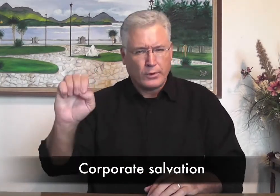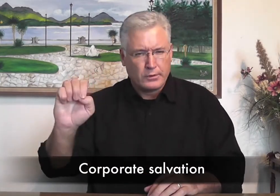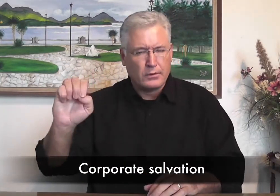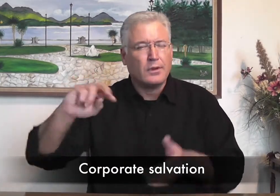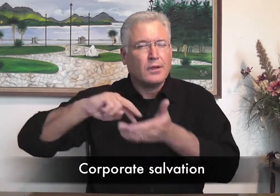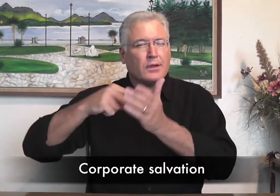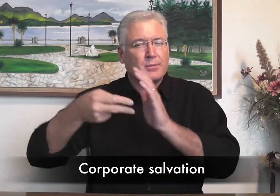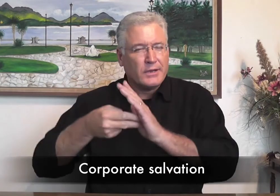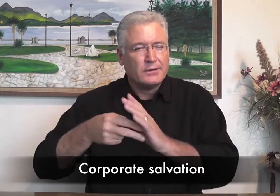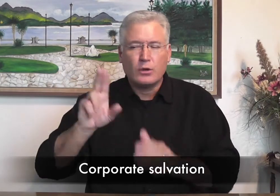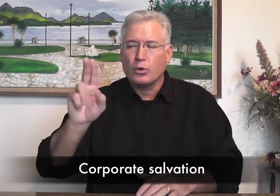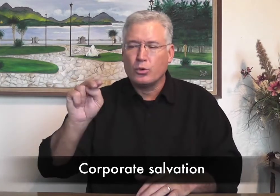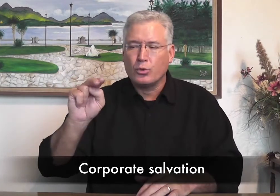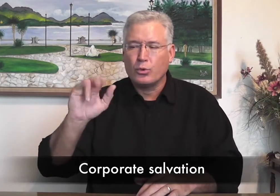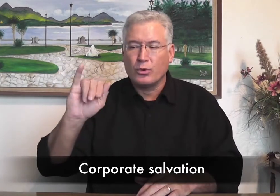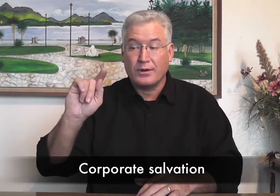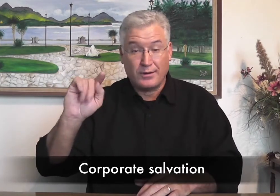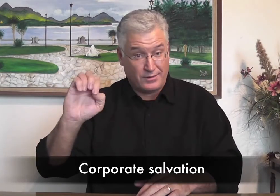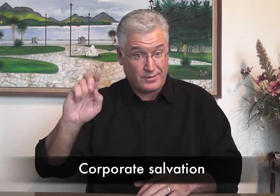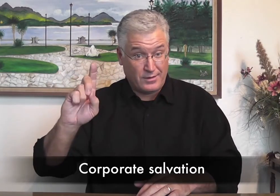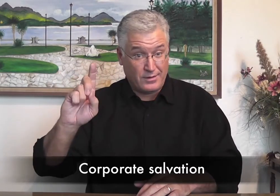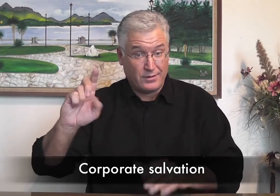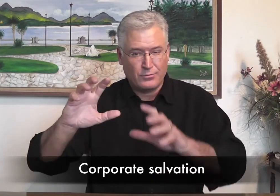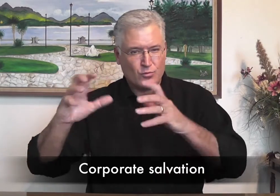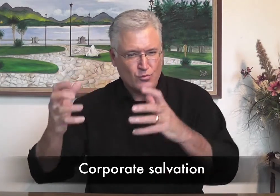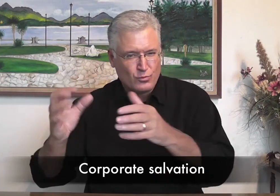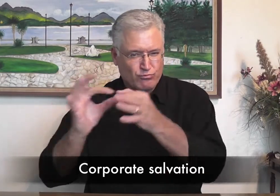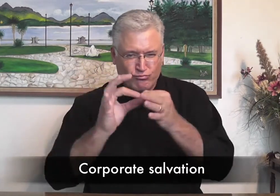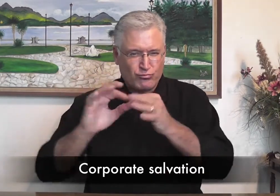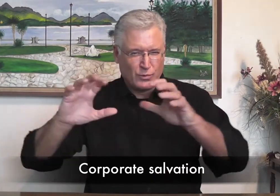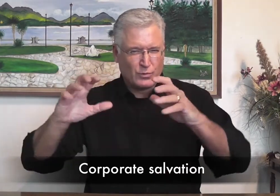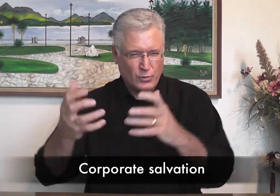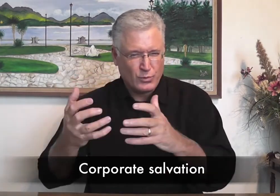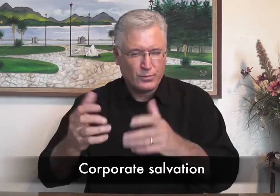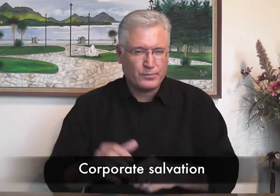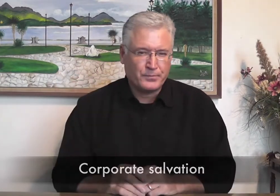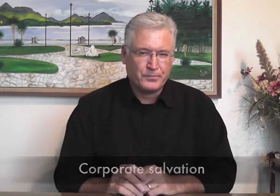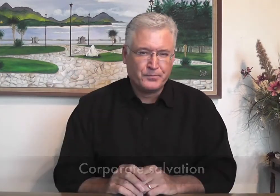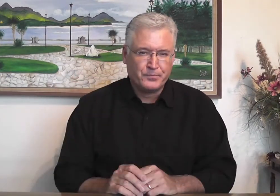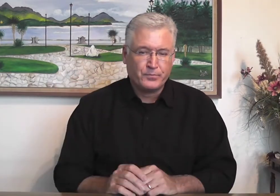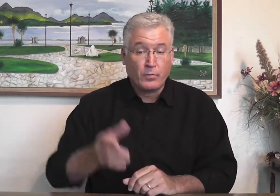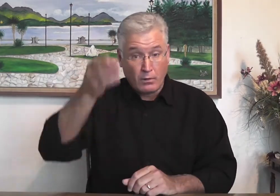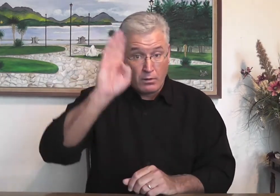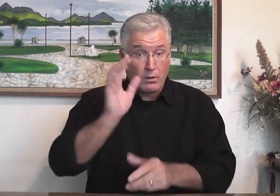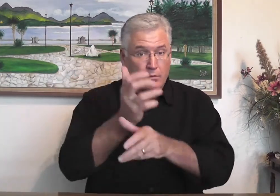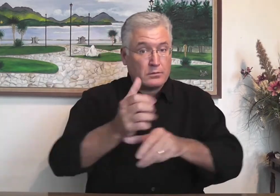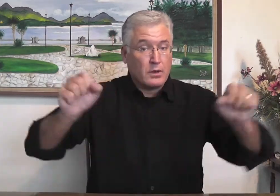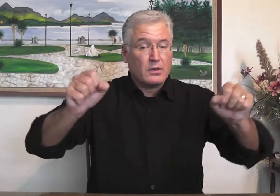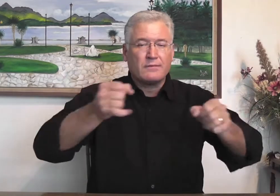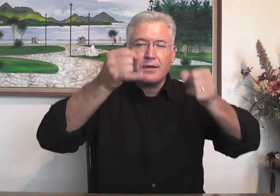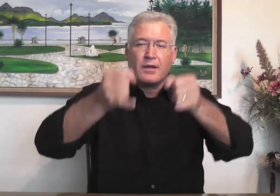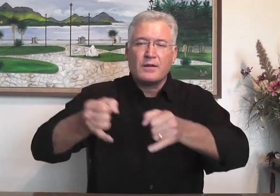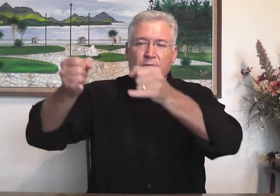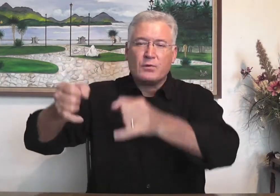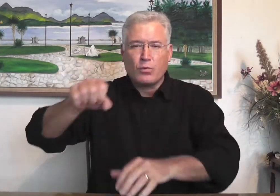And what does corporate mean? Well, it means a group that is united together. God saved